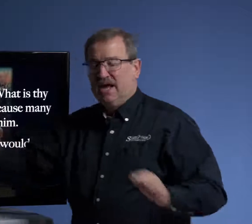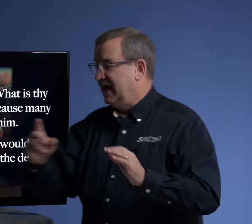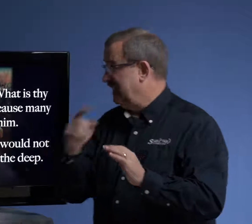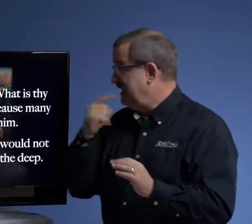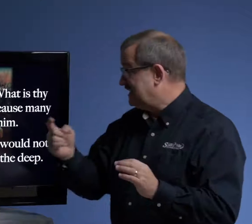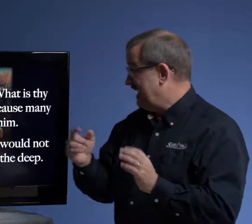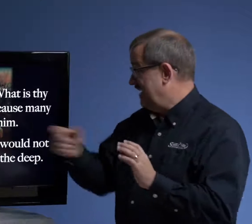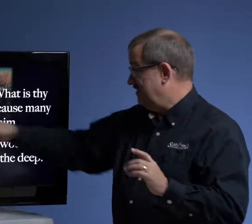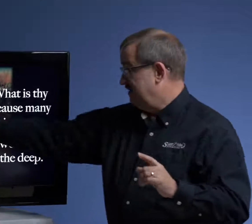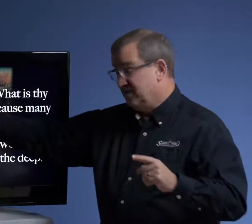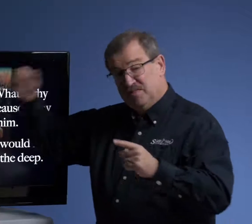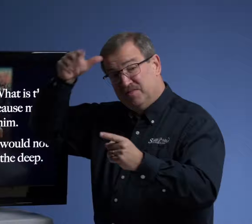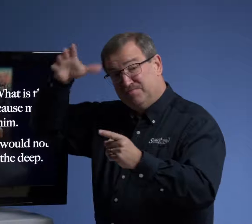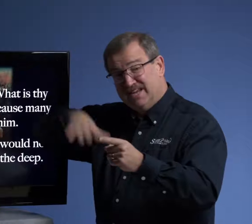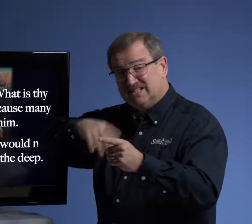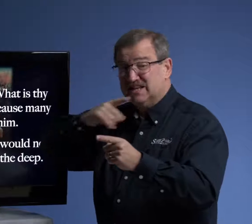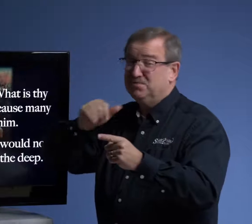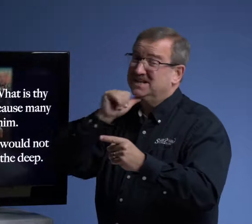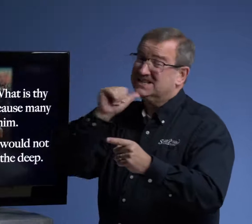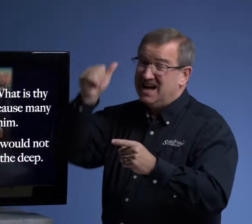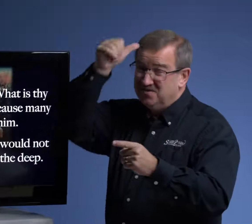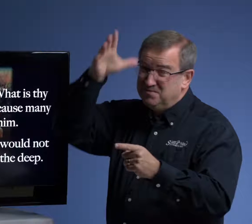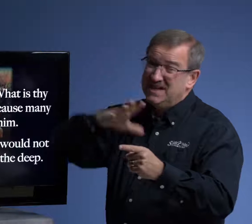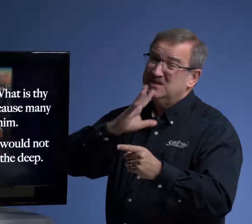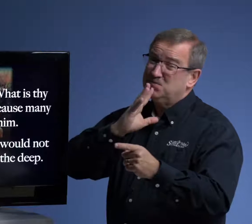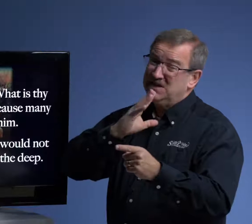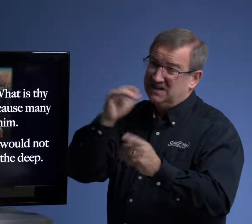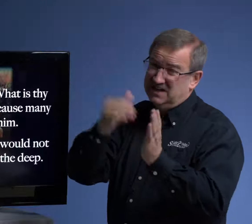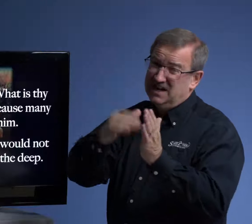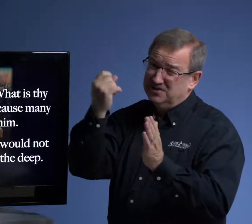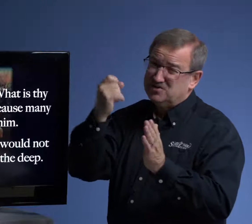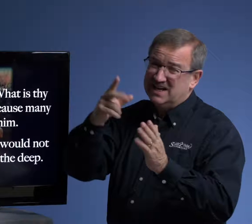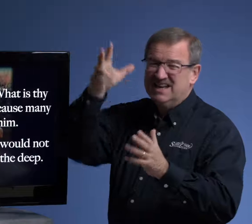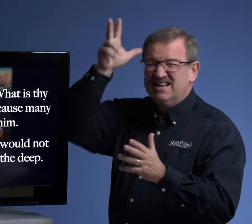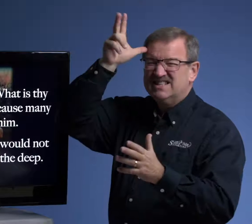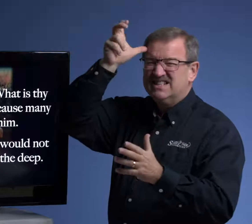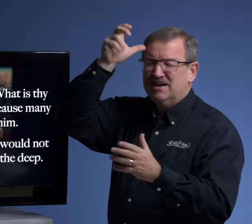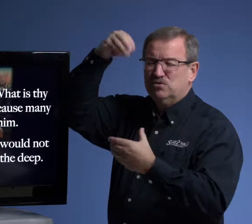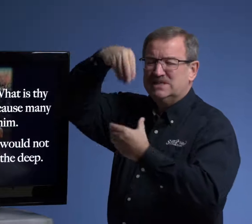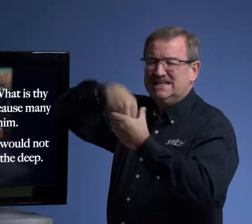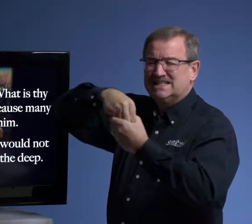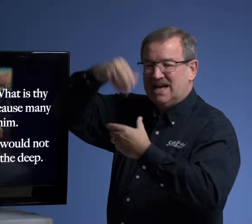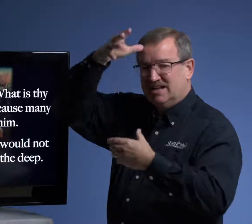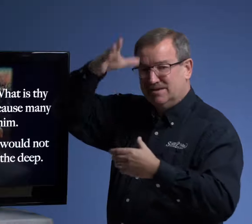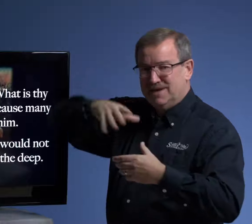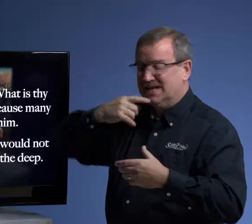And he said, the man said, but it's not the man speaking. Again, understand the devil's inside the man